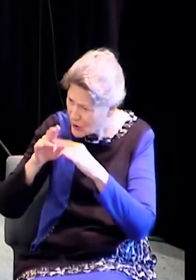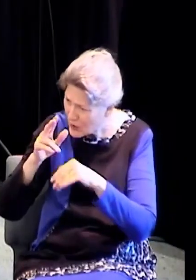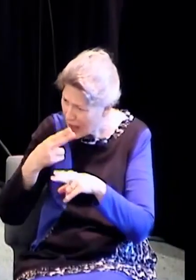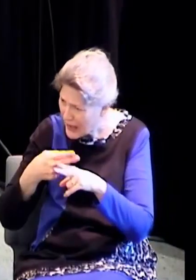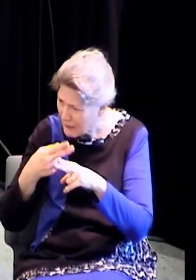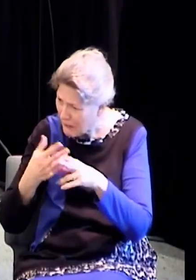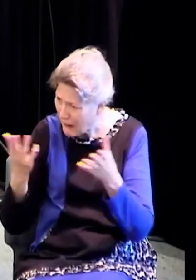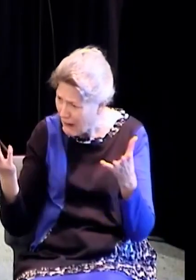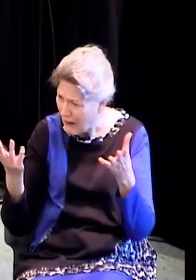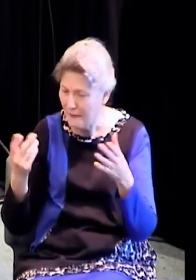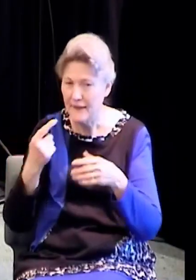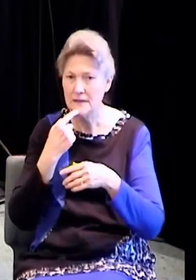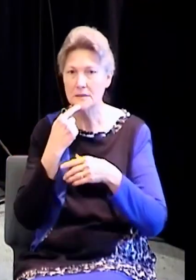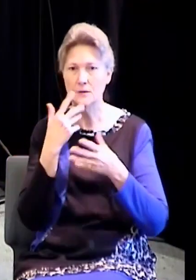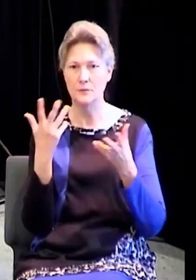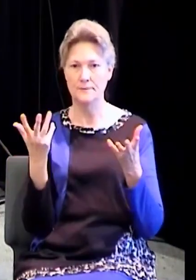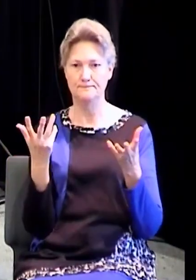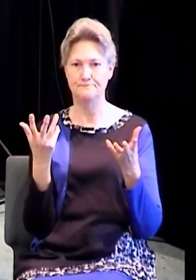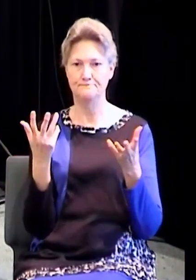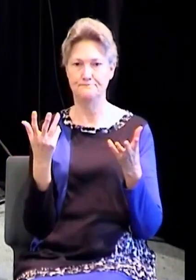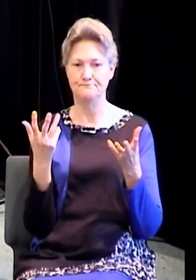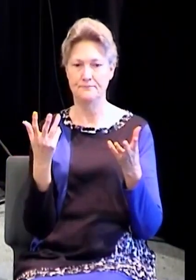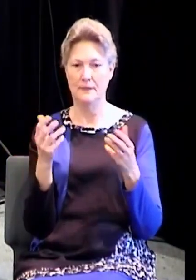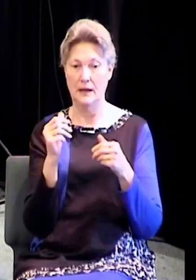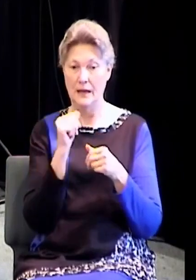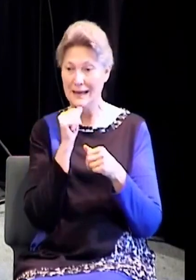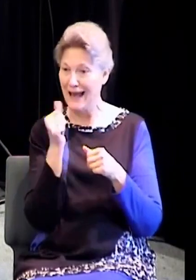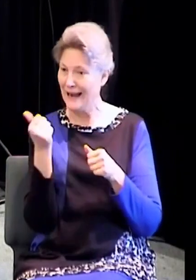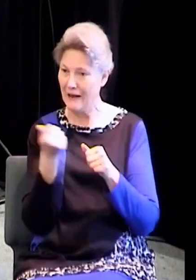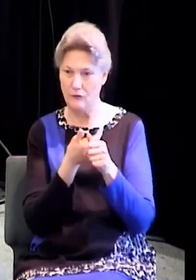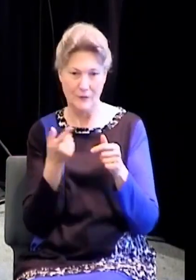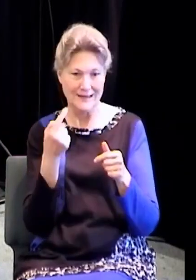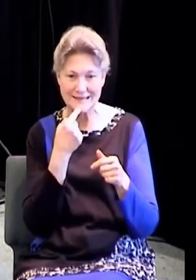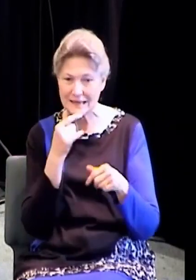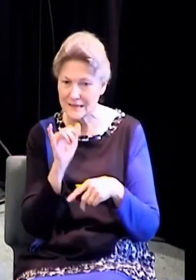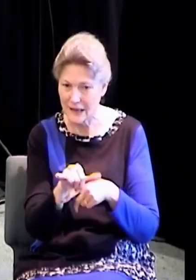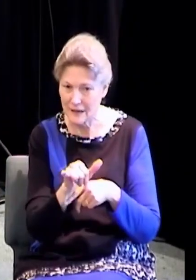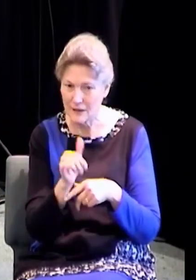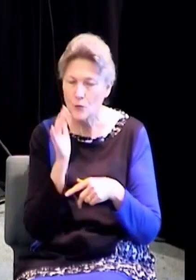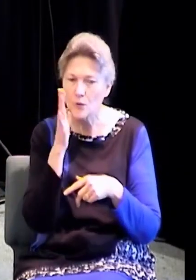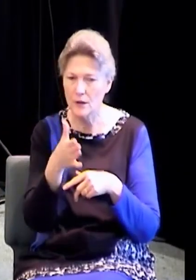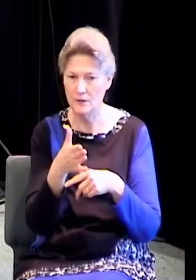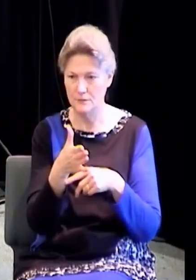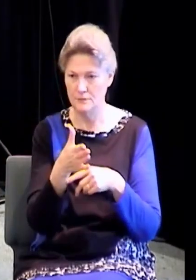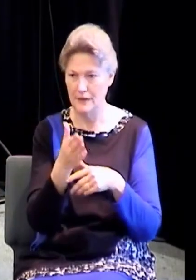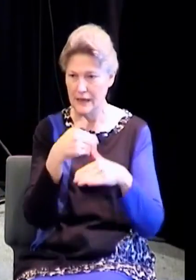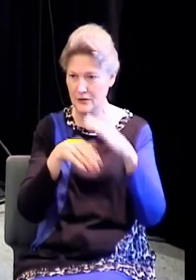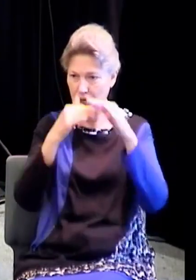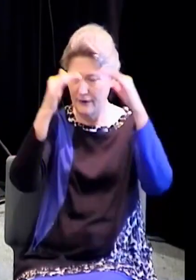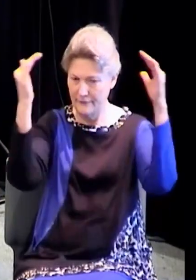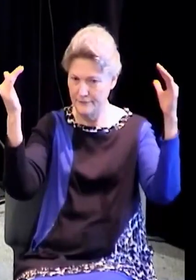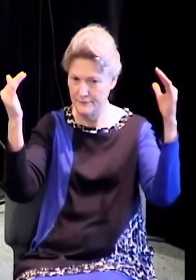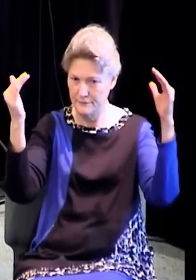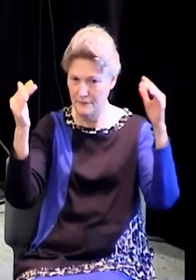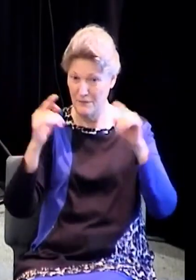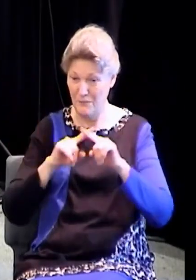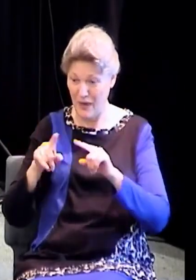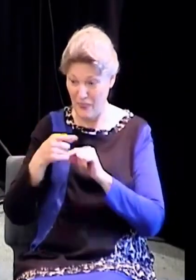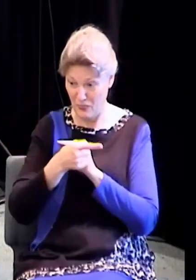said. They said, not everyone that saith, but he that doeth the will of my Father. And then